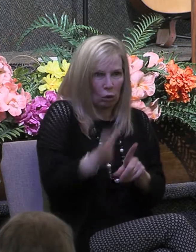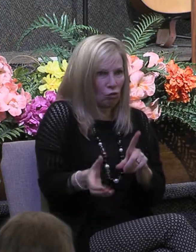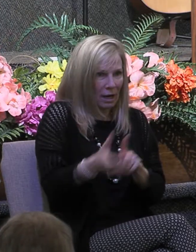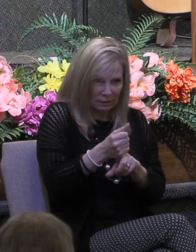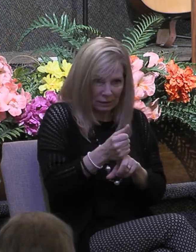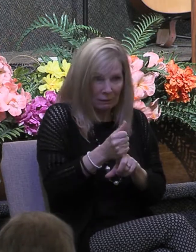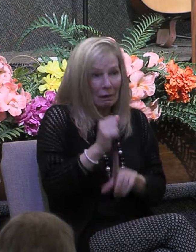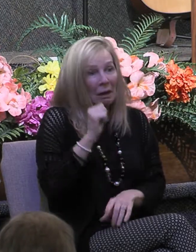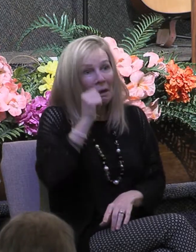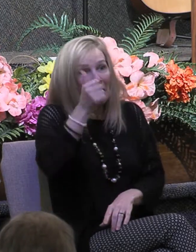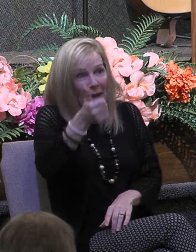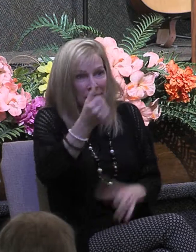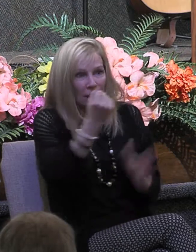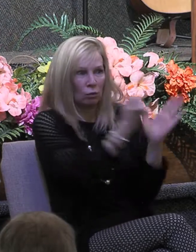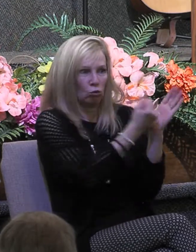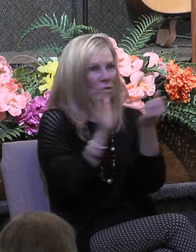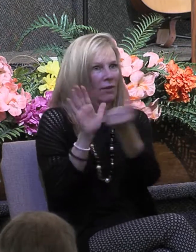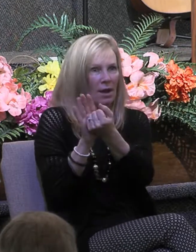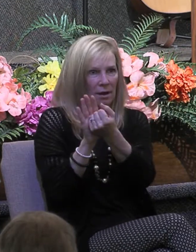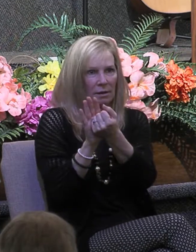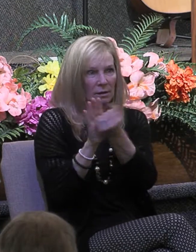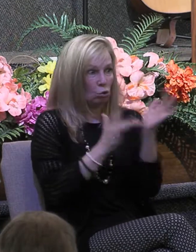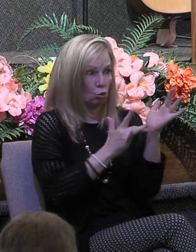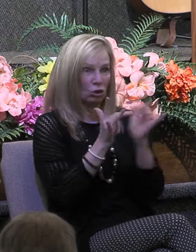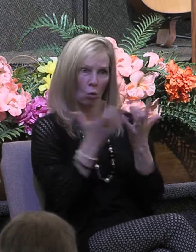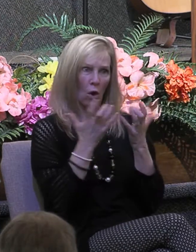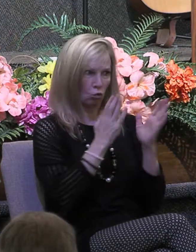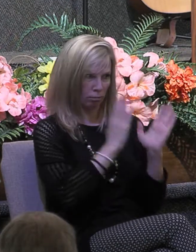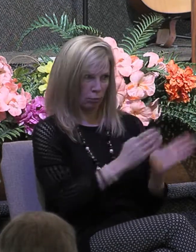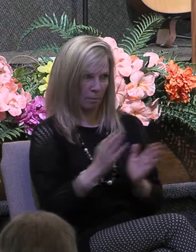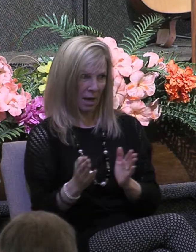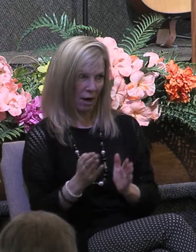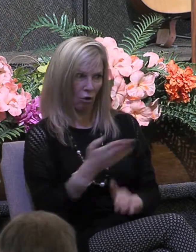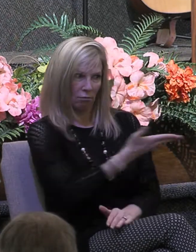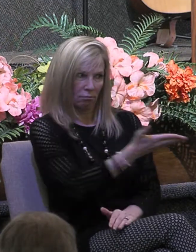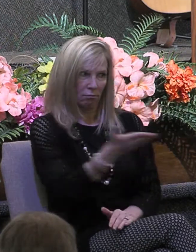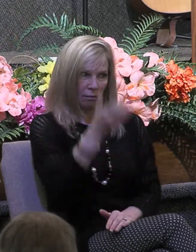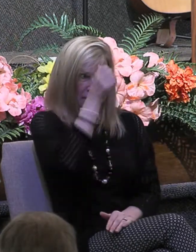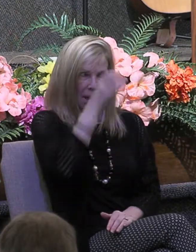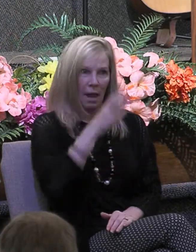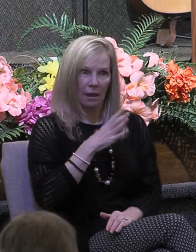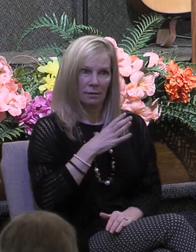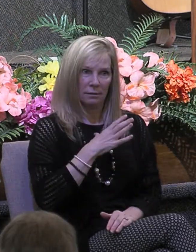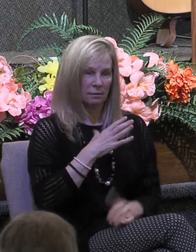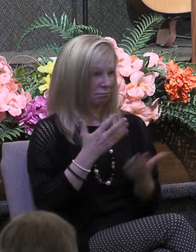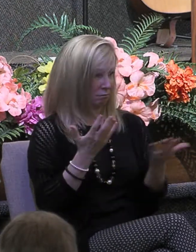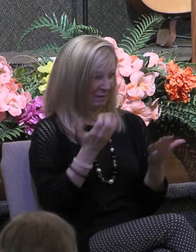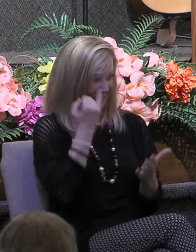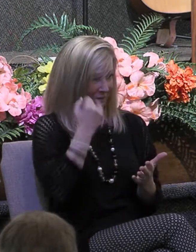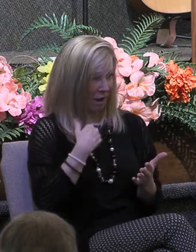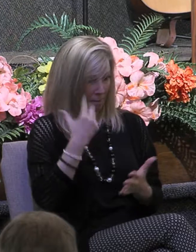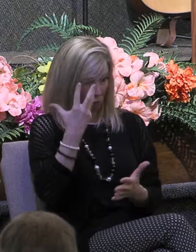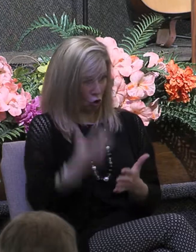day. Jesus sought to prepare his men for what life would be without his physical presence.